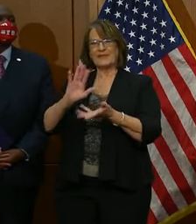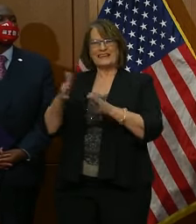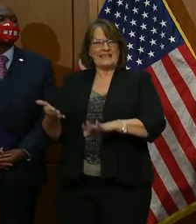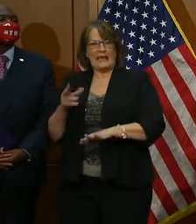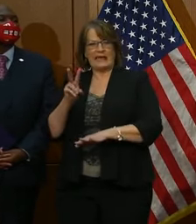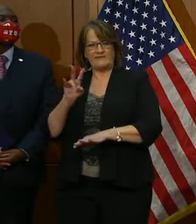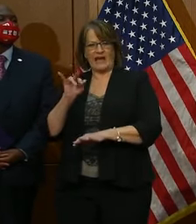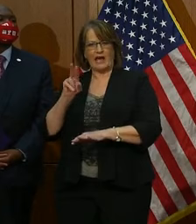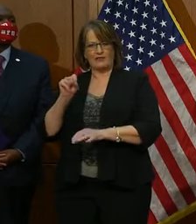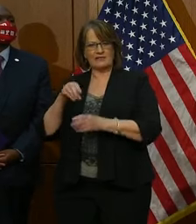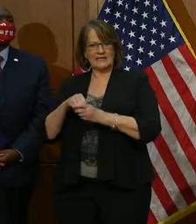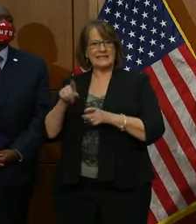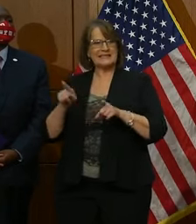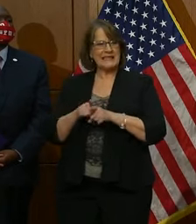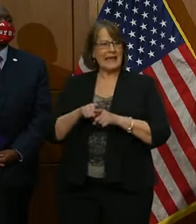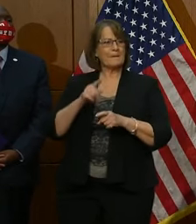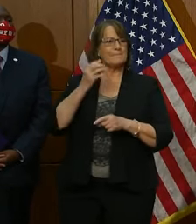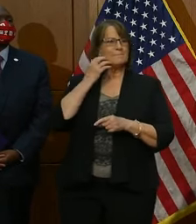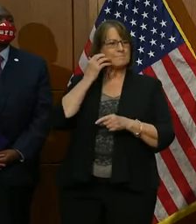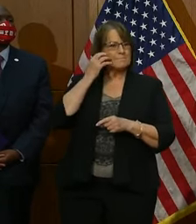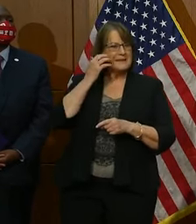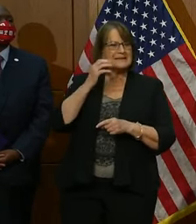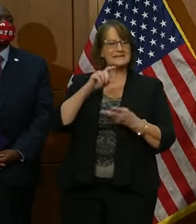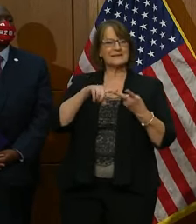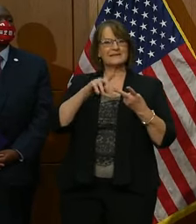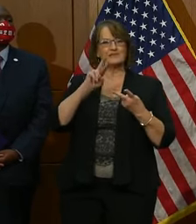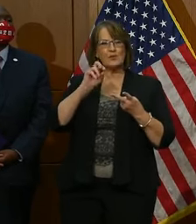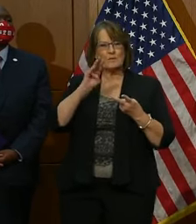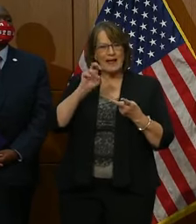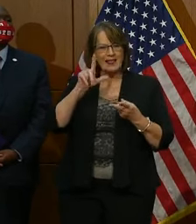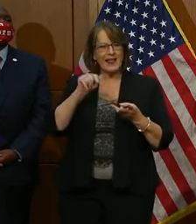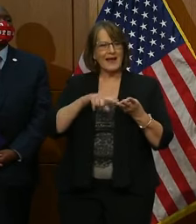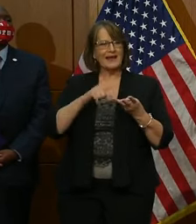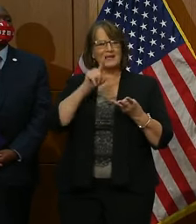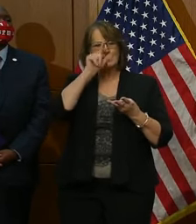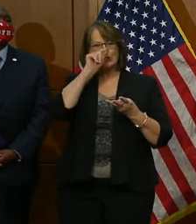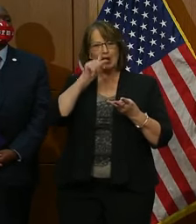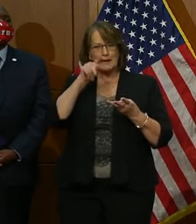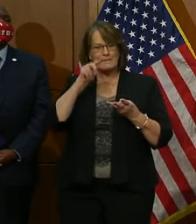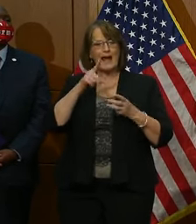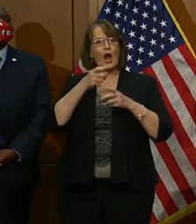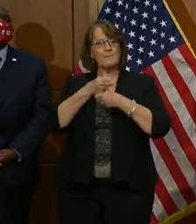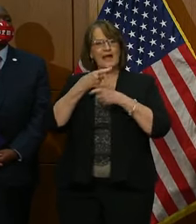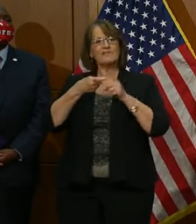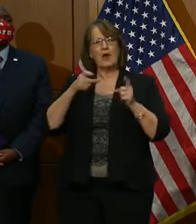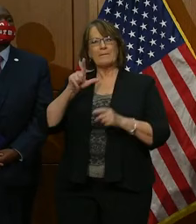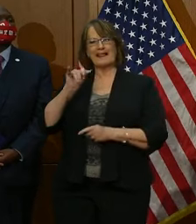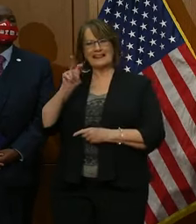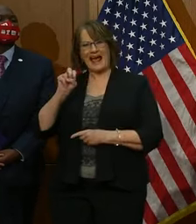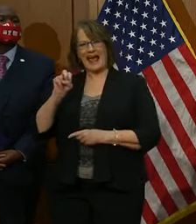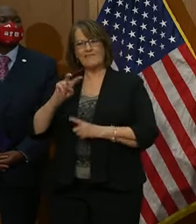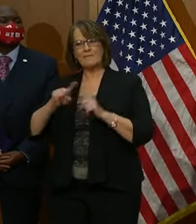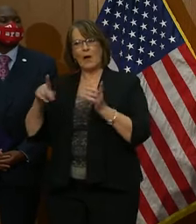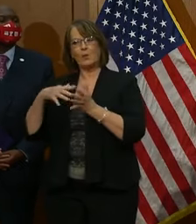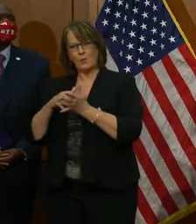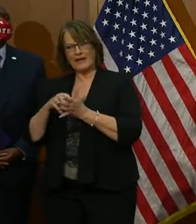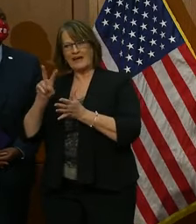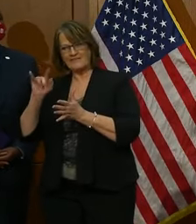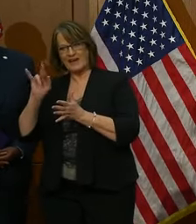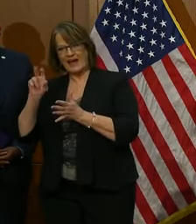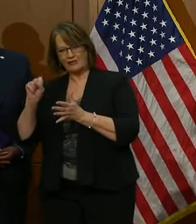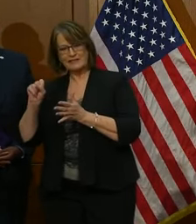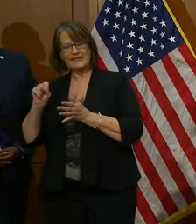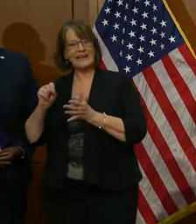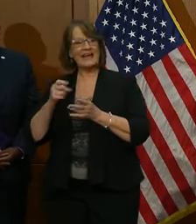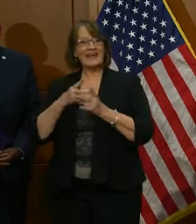measles, the flu, rubella, and the chickenpox are made from a live or weakened virus. Though extremely rare, in such